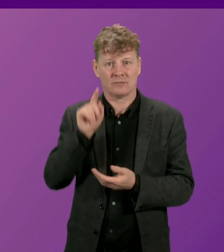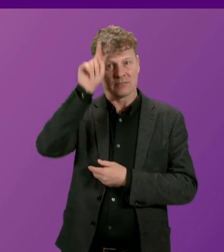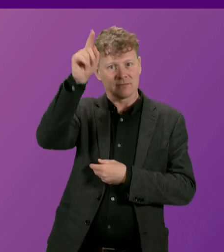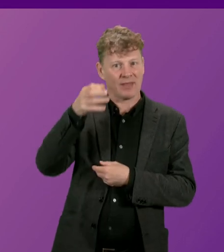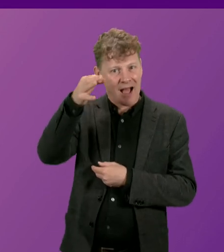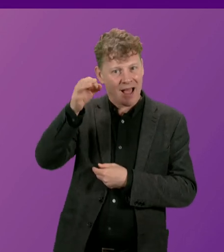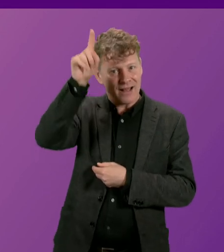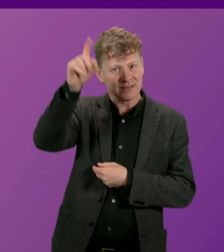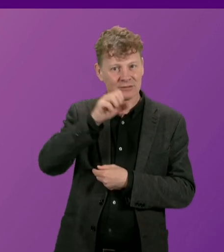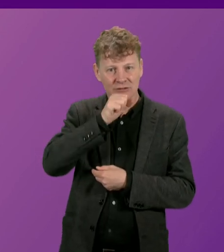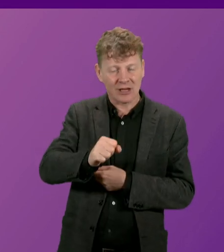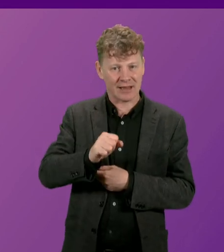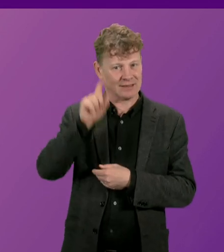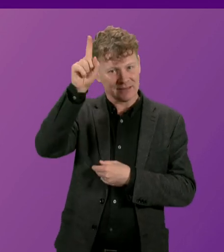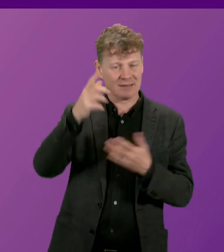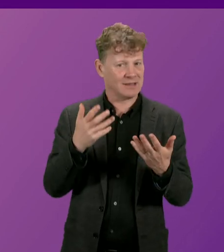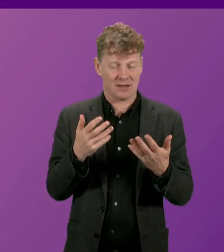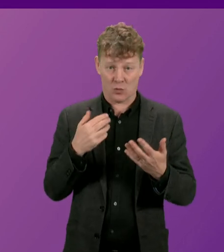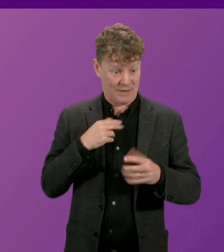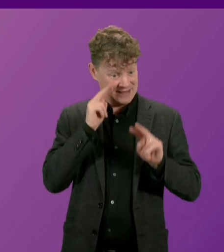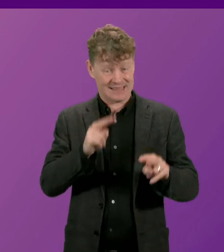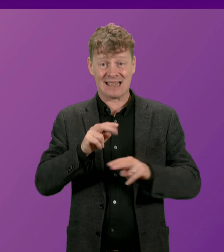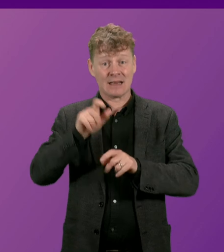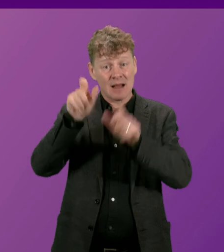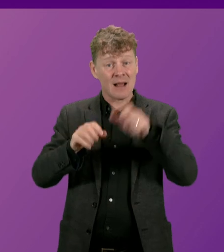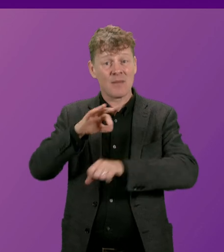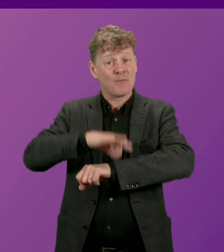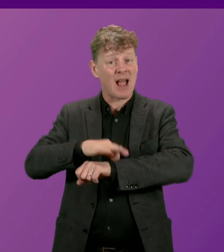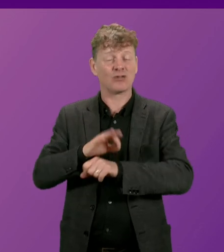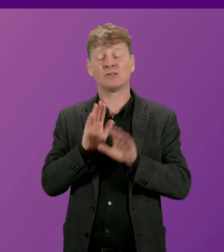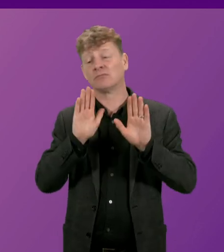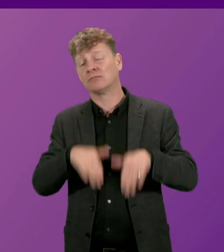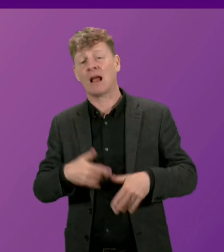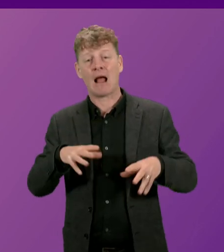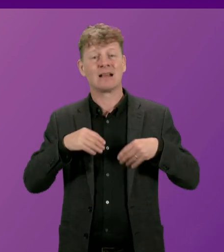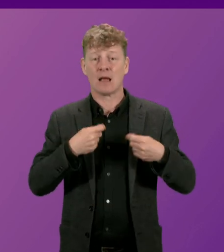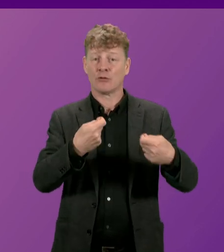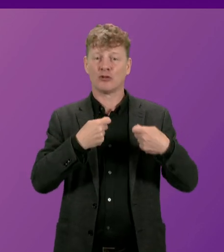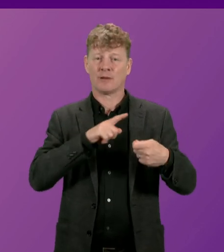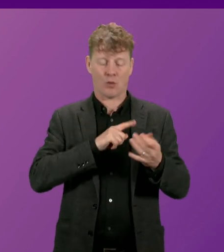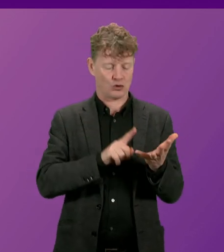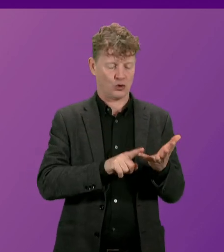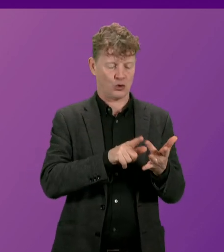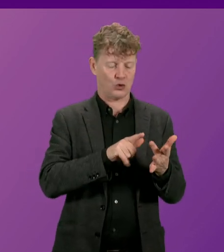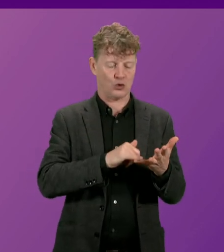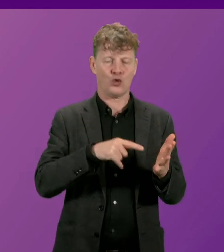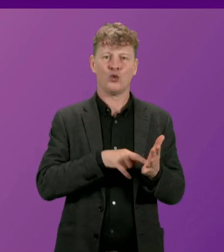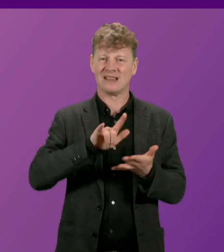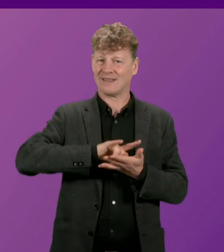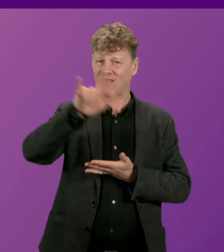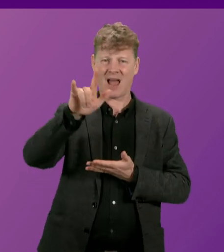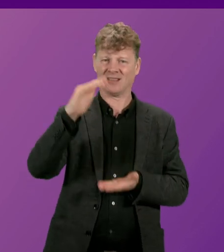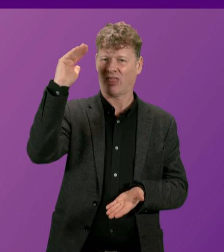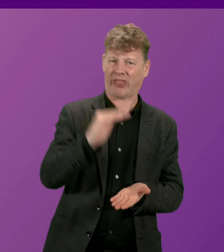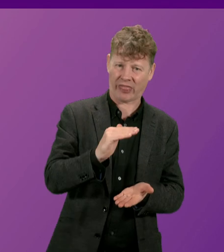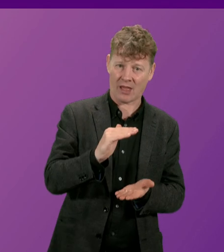We've already seen patients no longer accepting treatment due to the downgrading of the US flights, and this would also happen